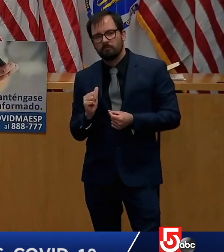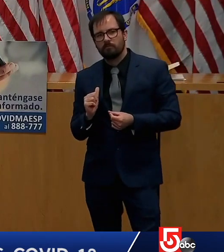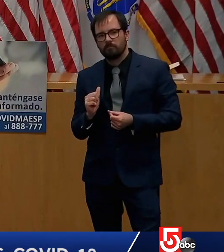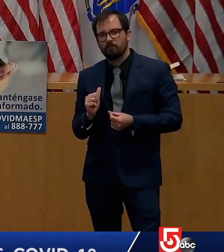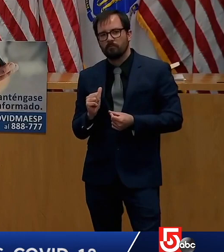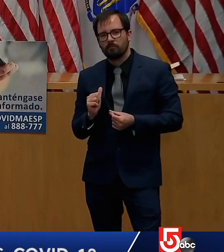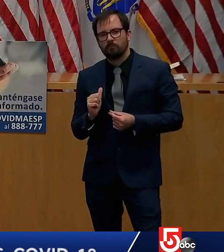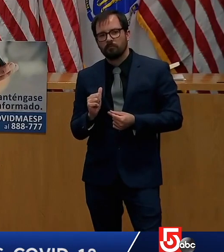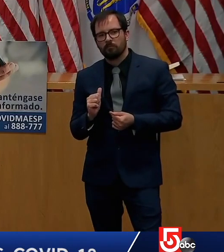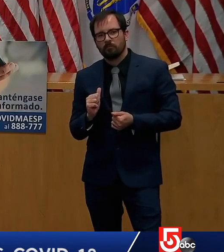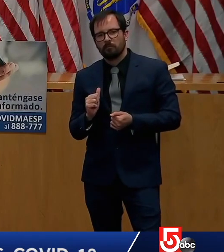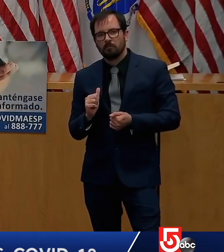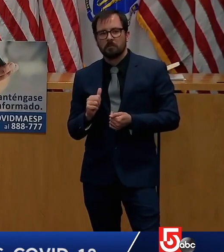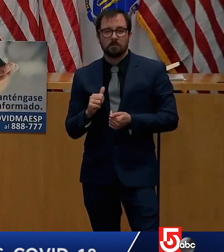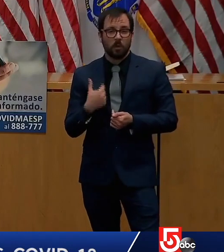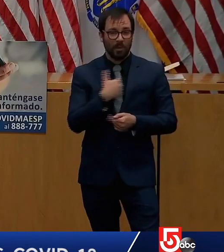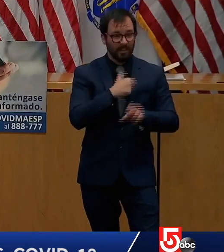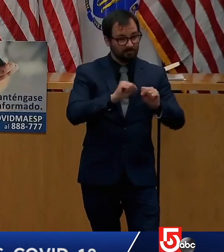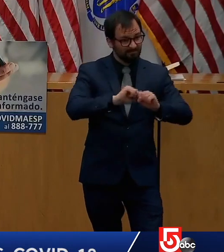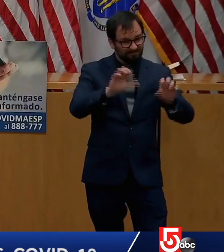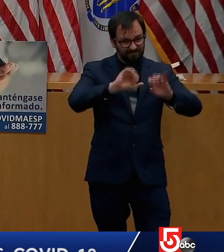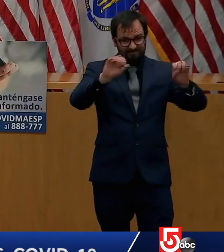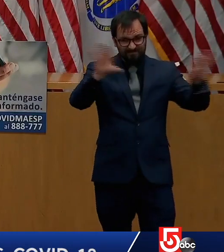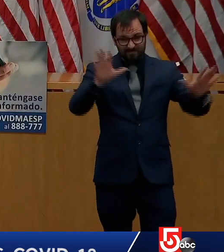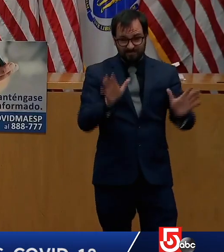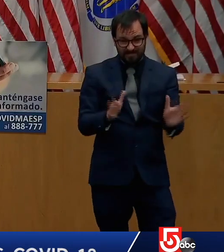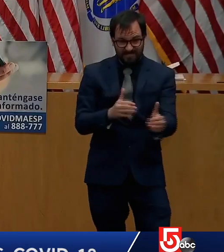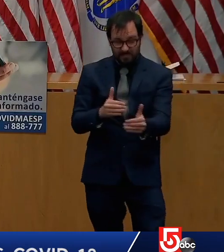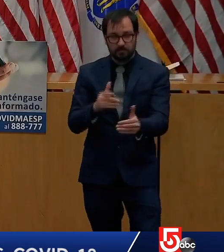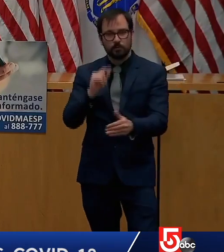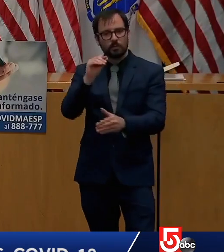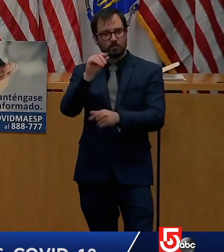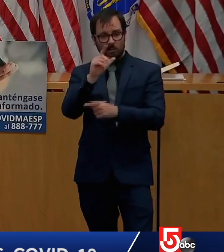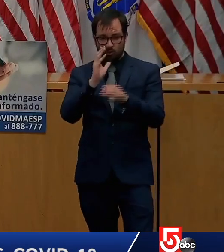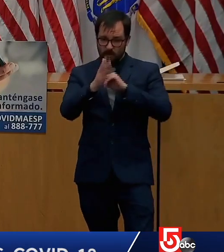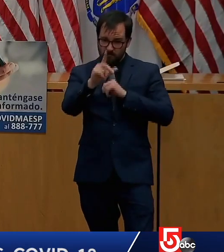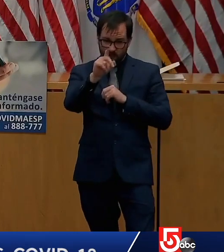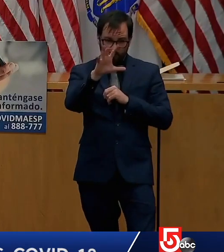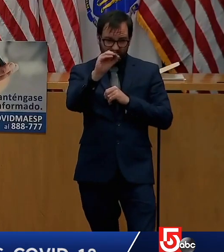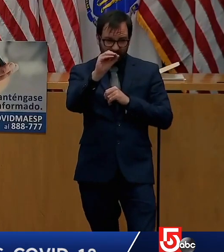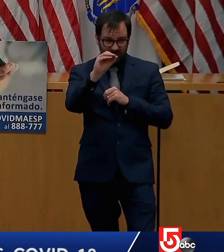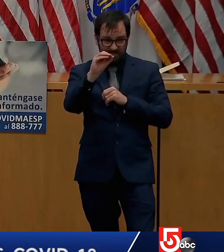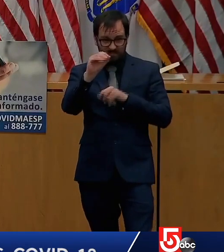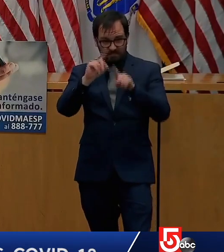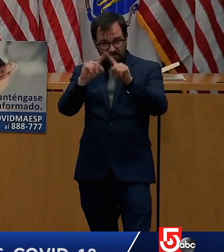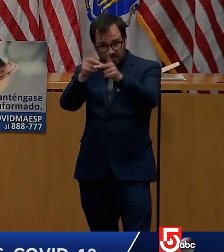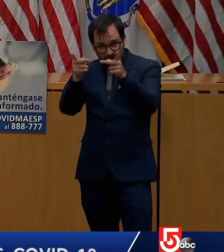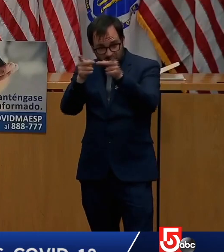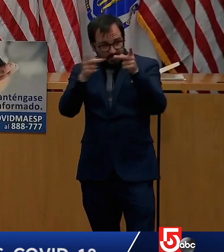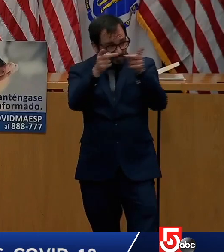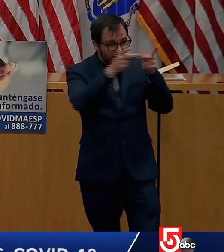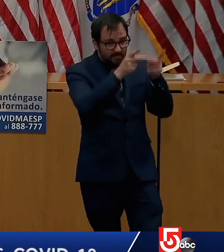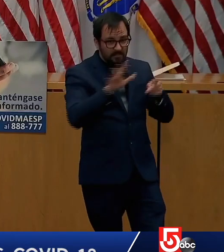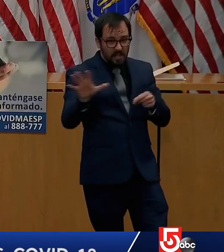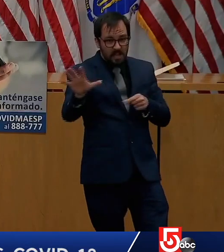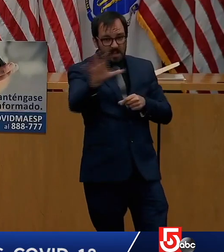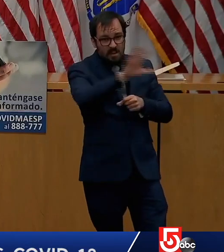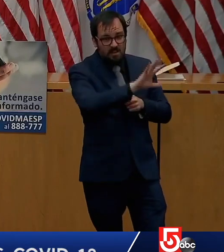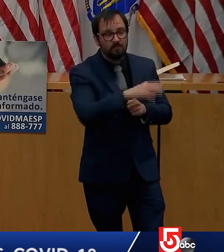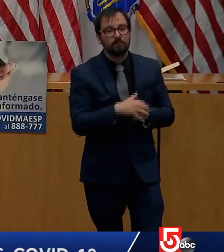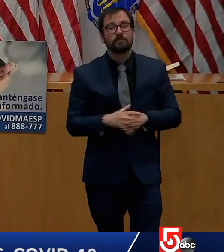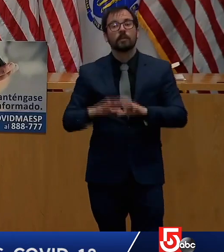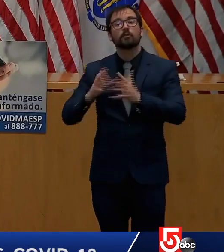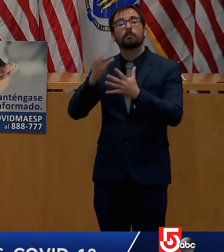Services and Health and Human Services side, in terms of congregate and group home testing program, we've conducted testing at 206